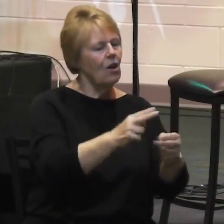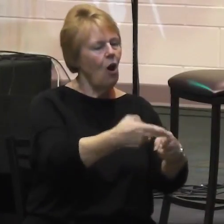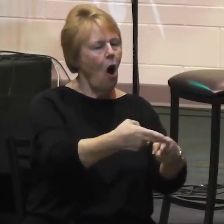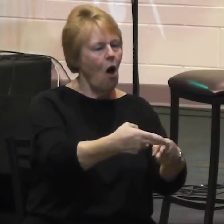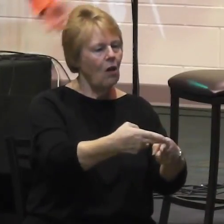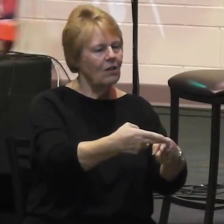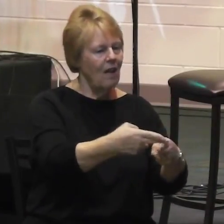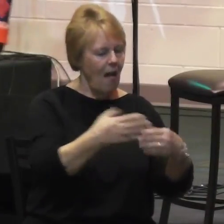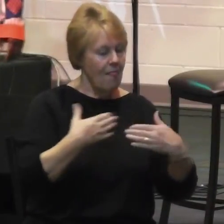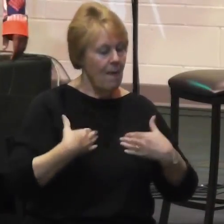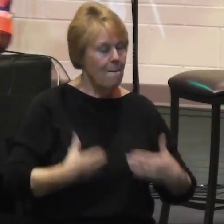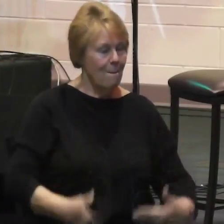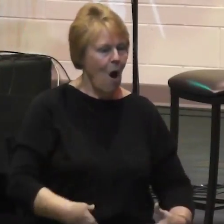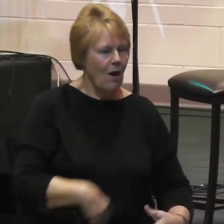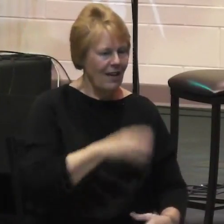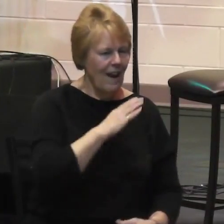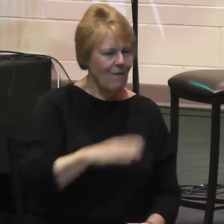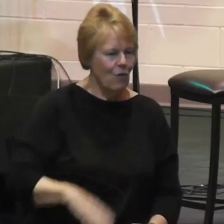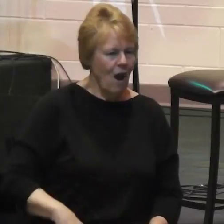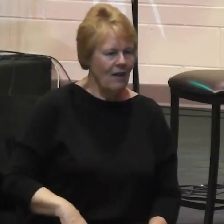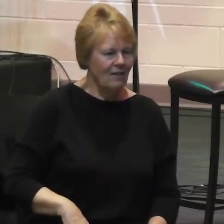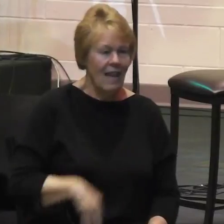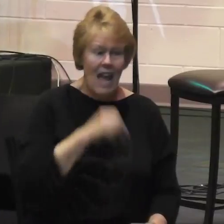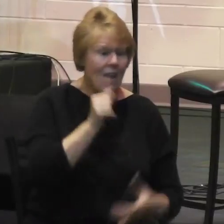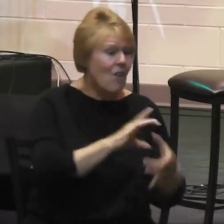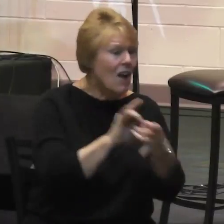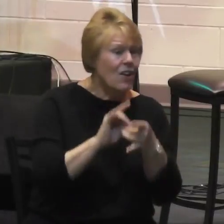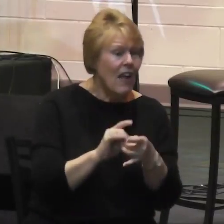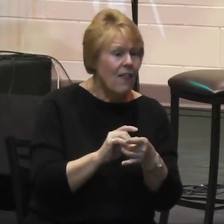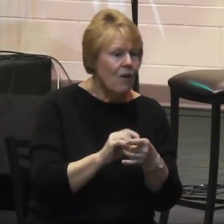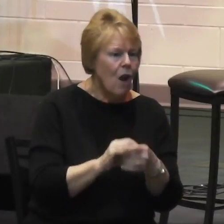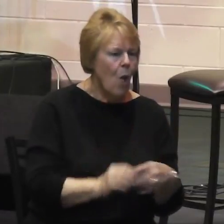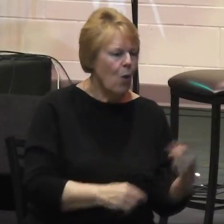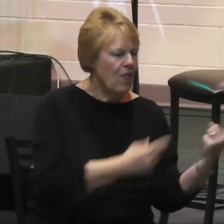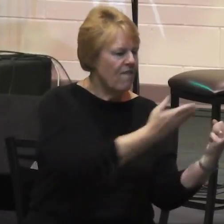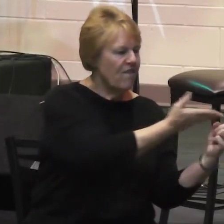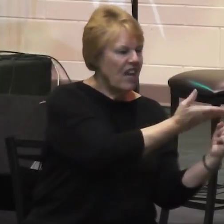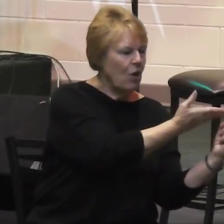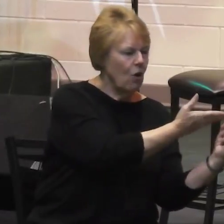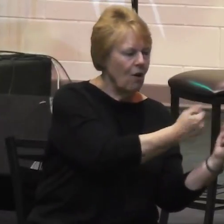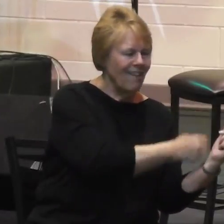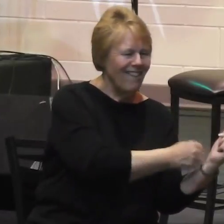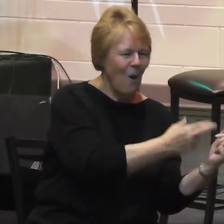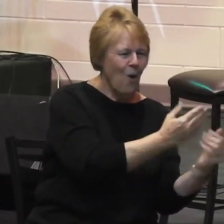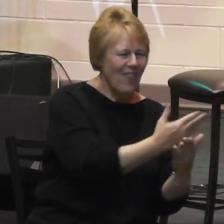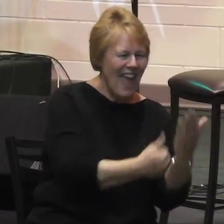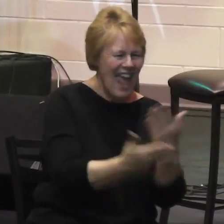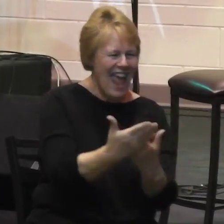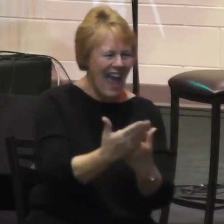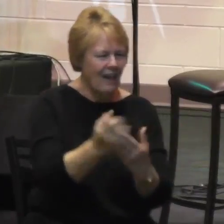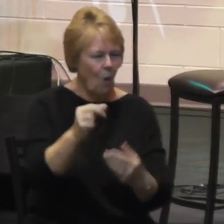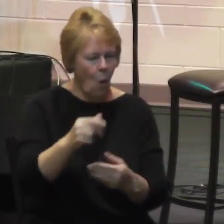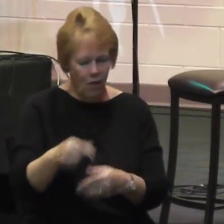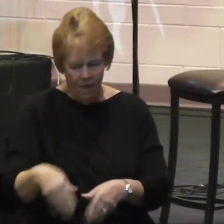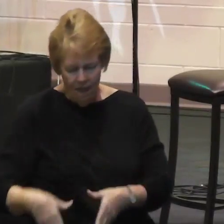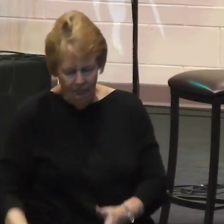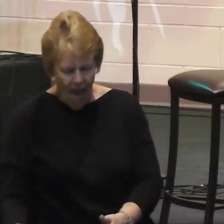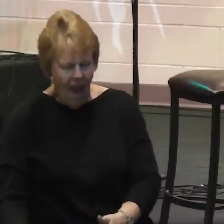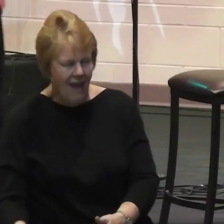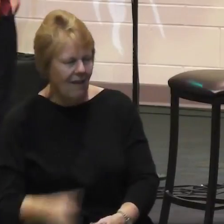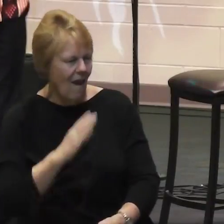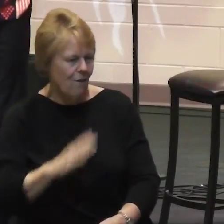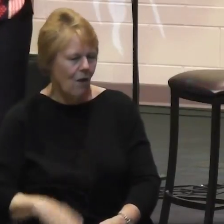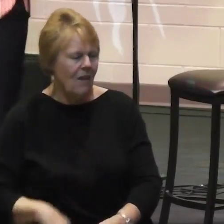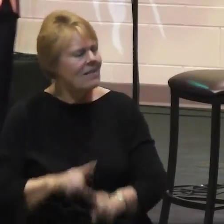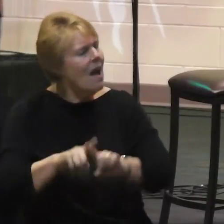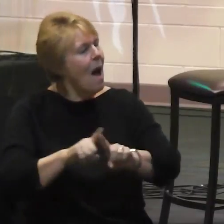be perhaps the finger of Christ or the hand of Christ or the leg of Christ. But when we come together we become the